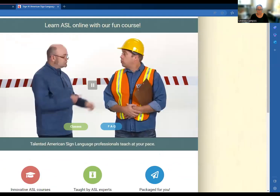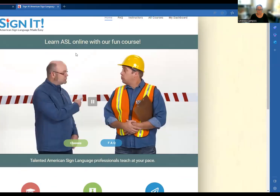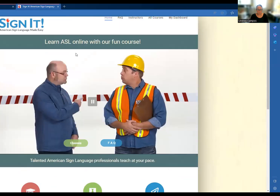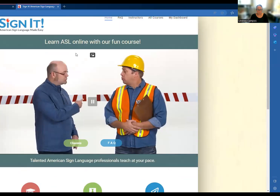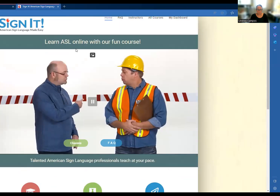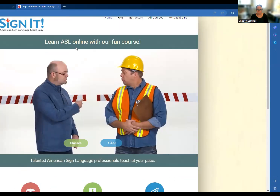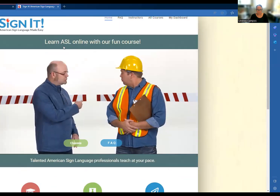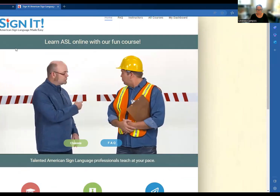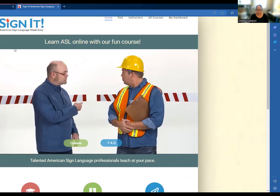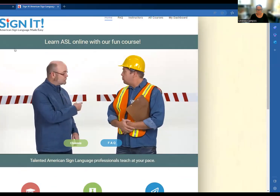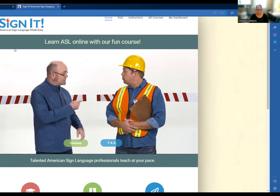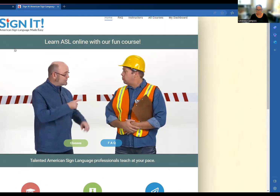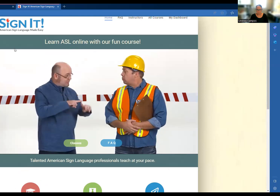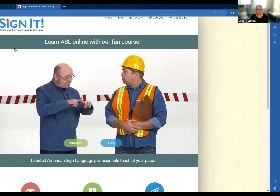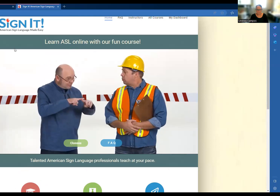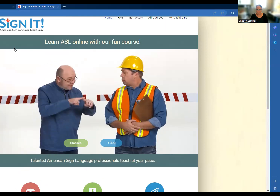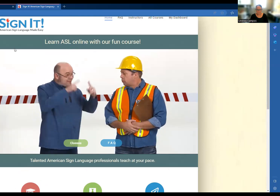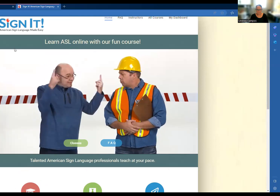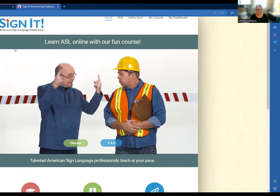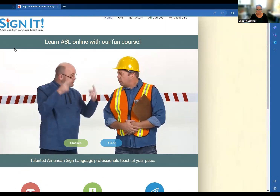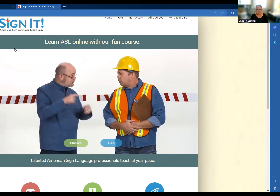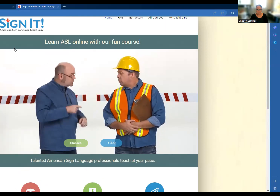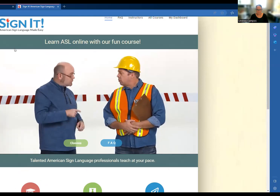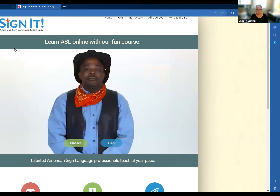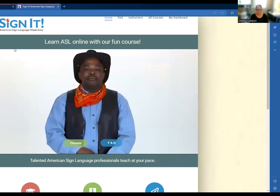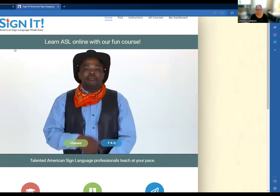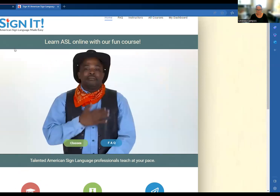So this is an example of Sign It.